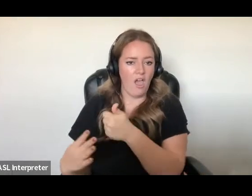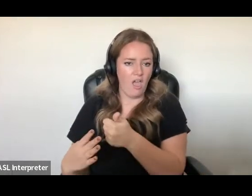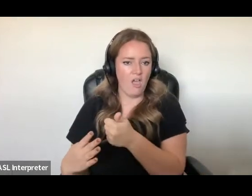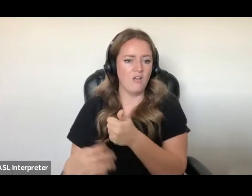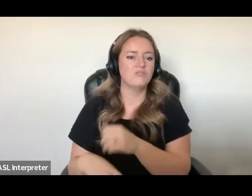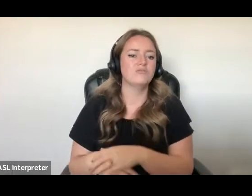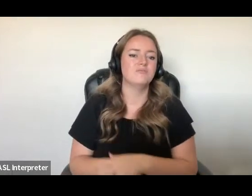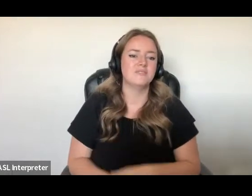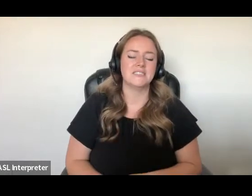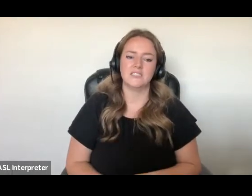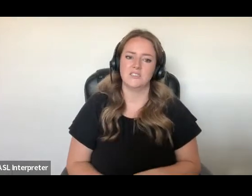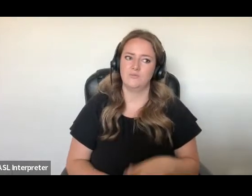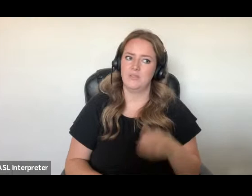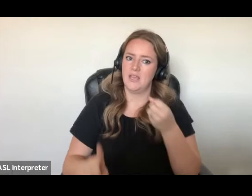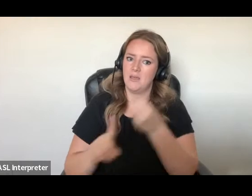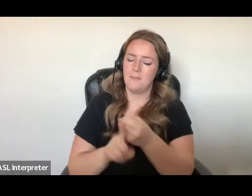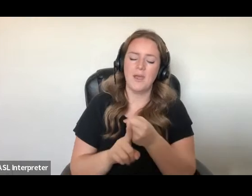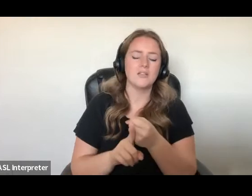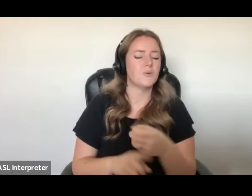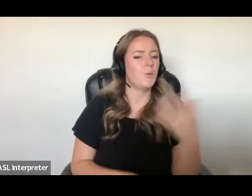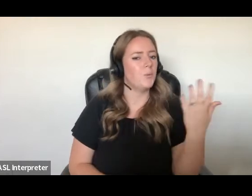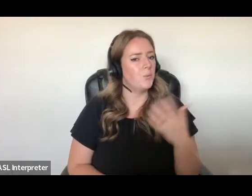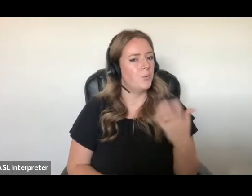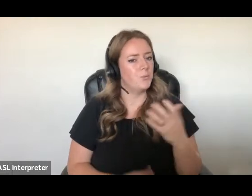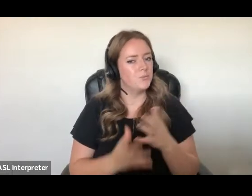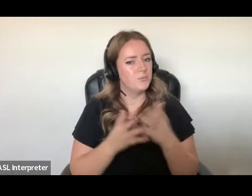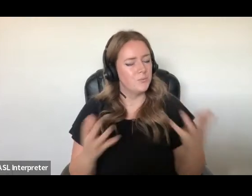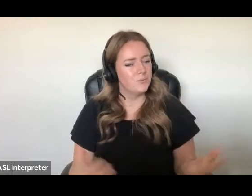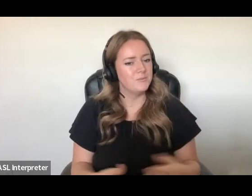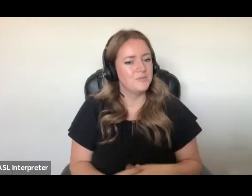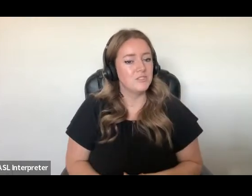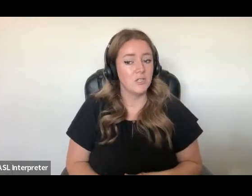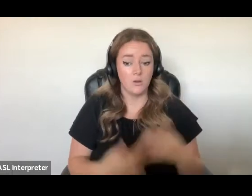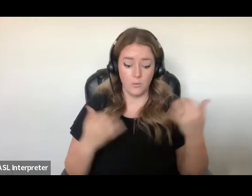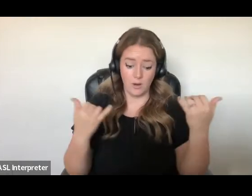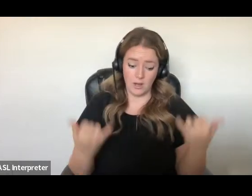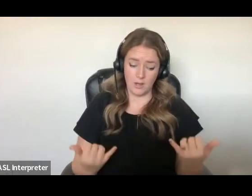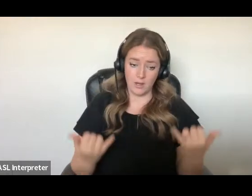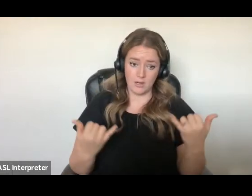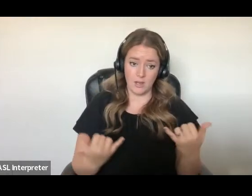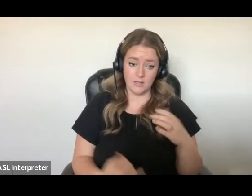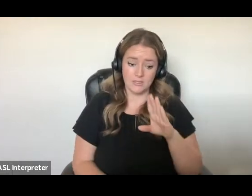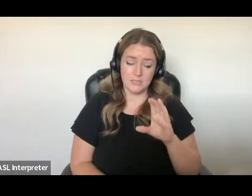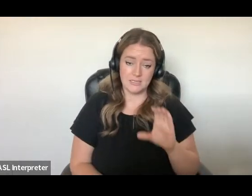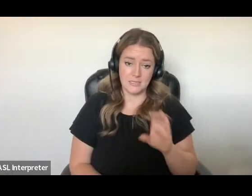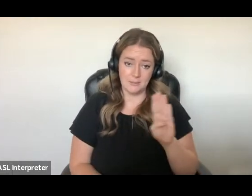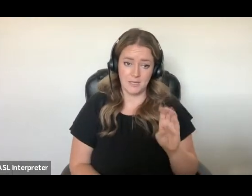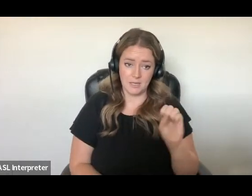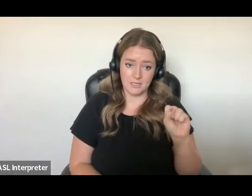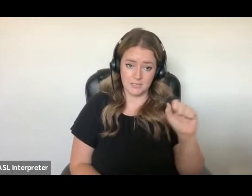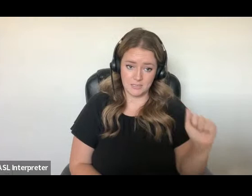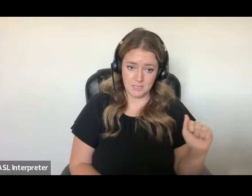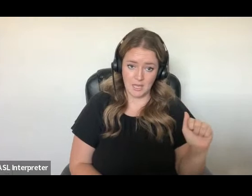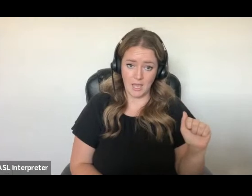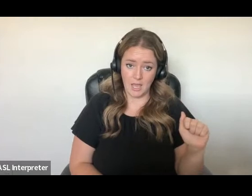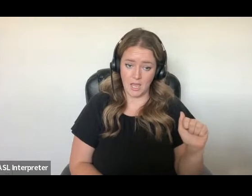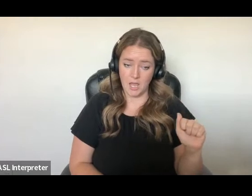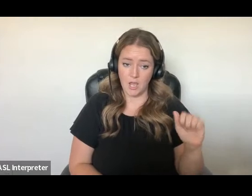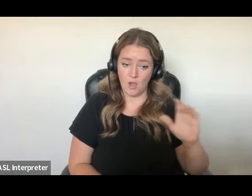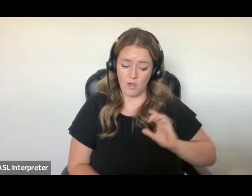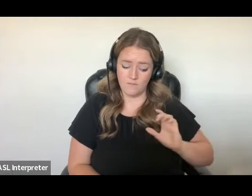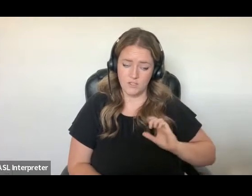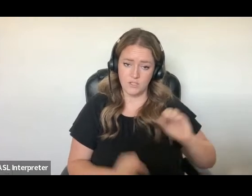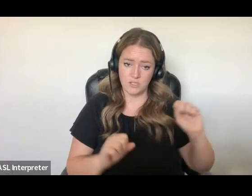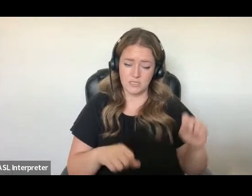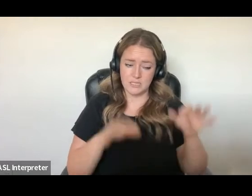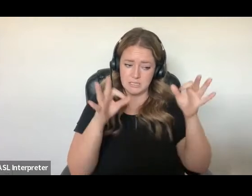overstated. Under the current system, CBSA officers have the discretion to determine whether to detain people